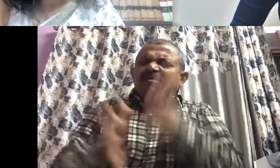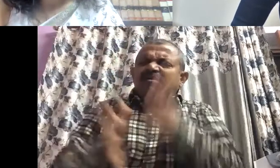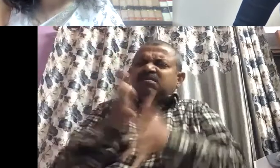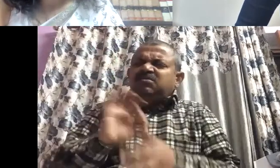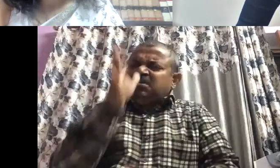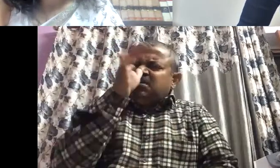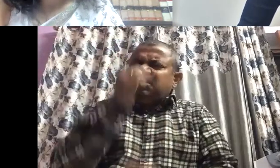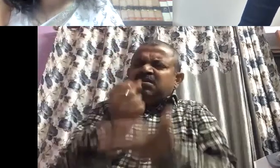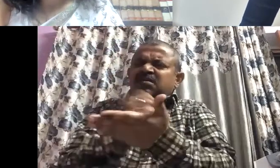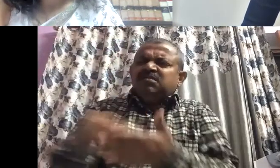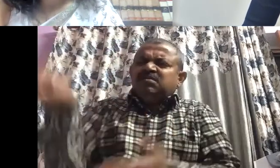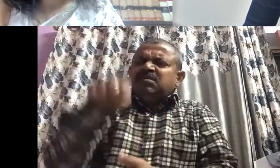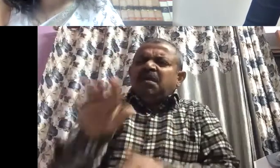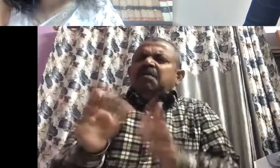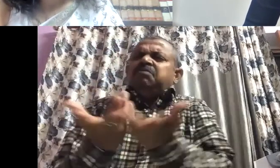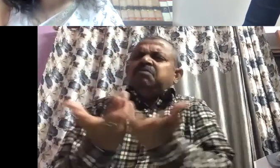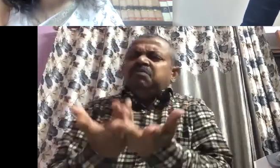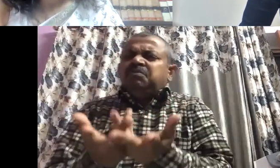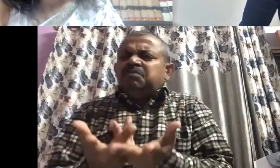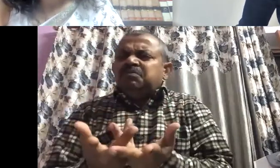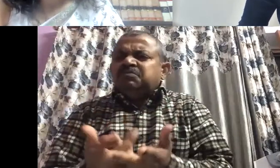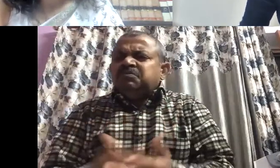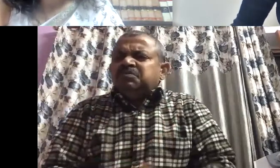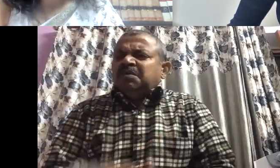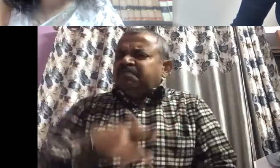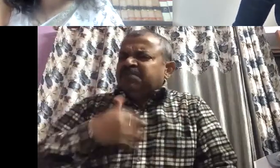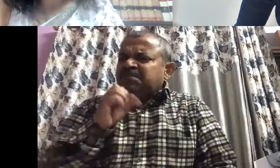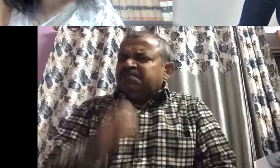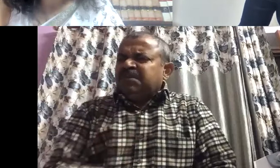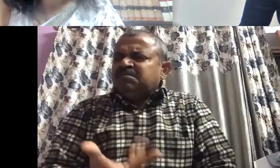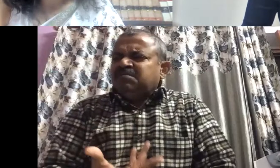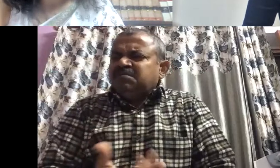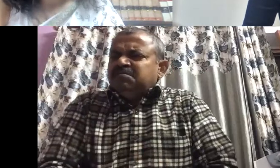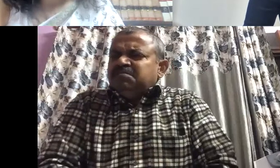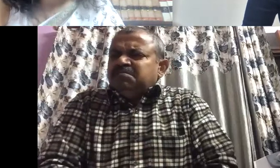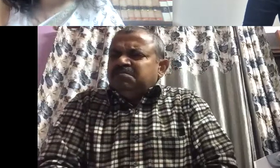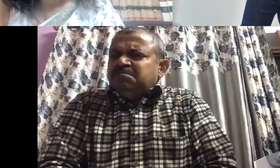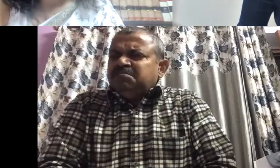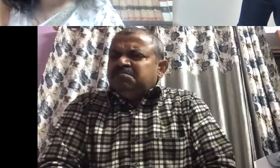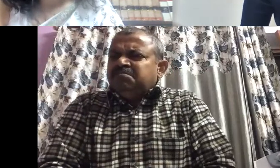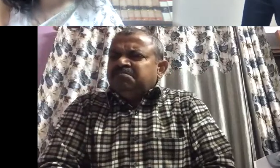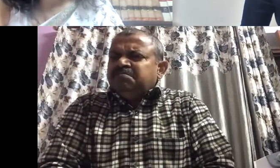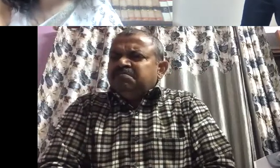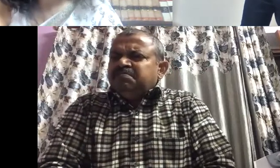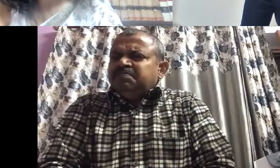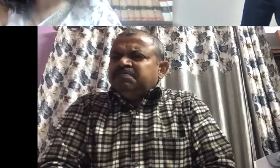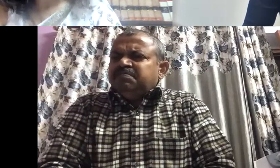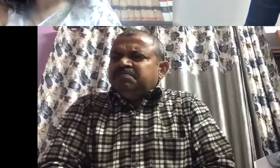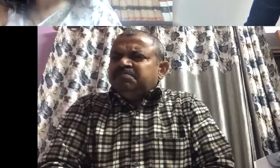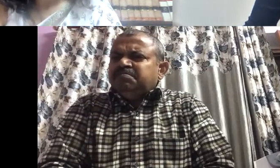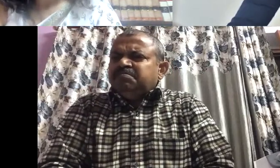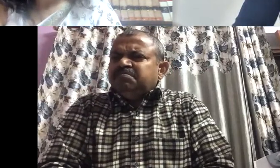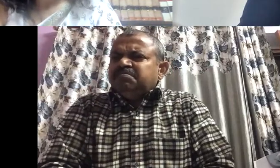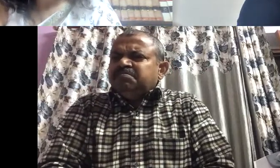input for that to how those people get a job for people who were not hearing impairment, and they got a job. And what was